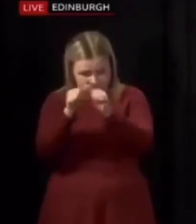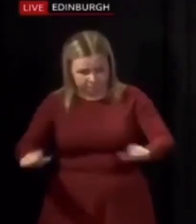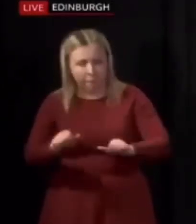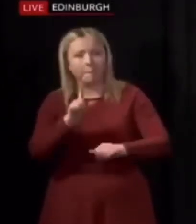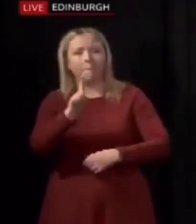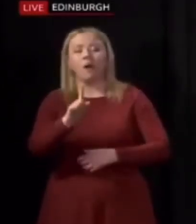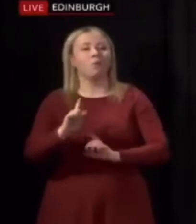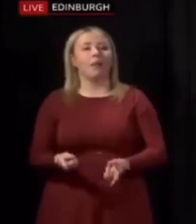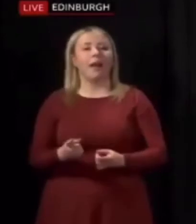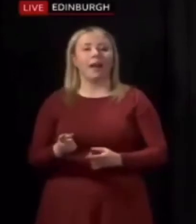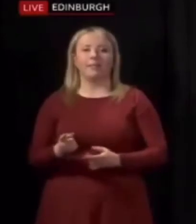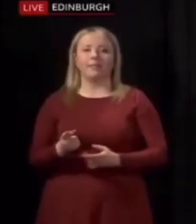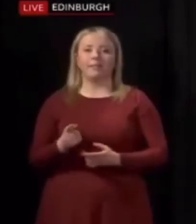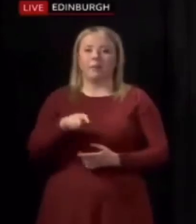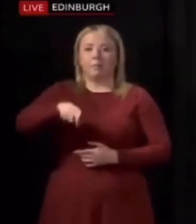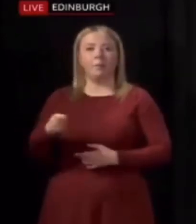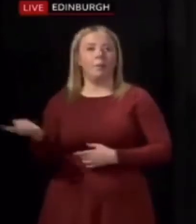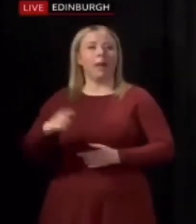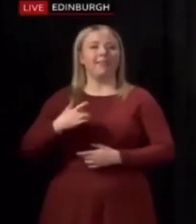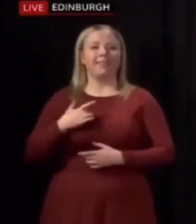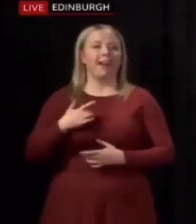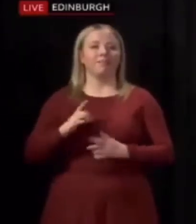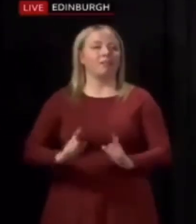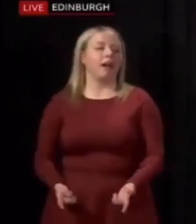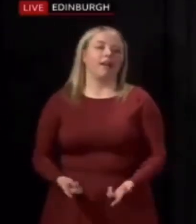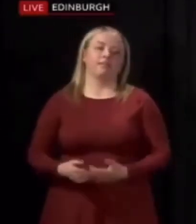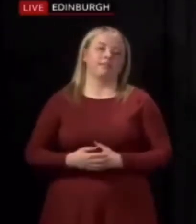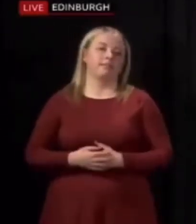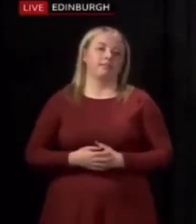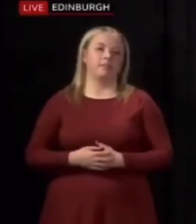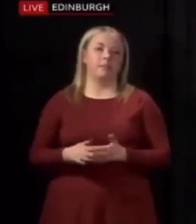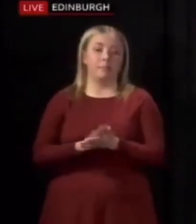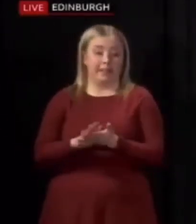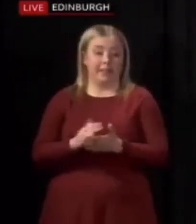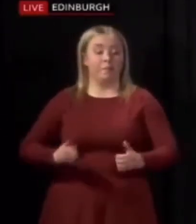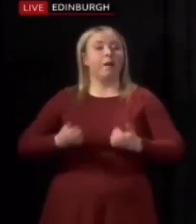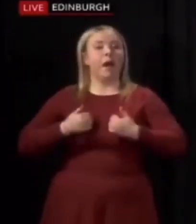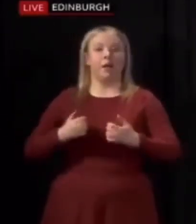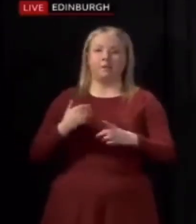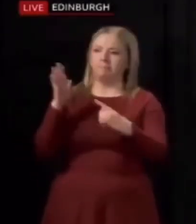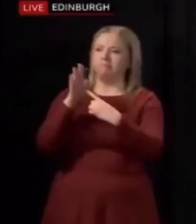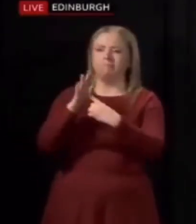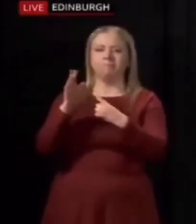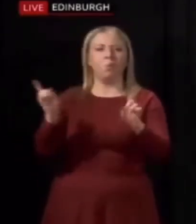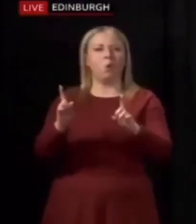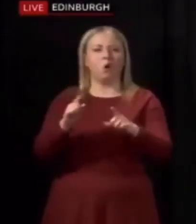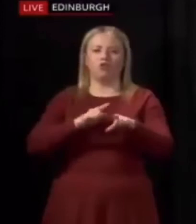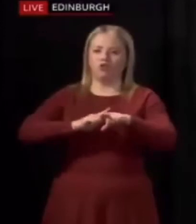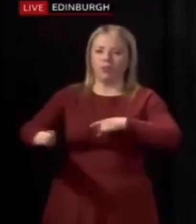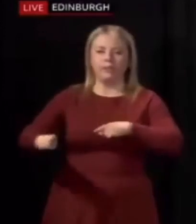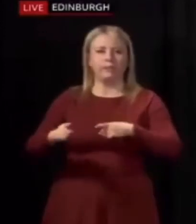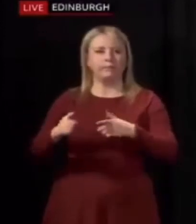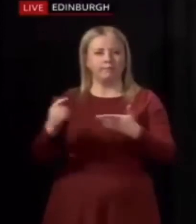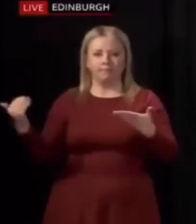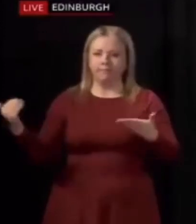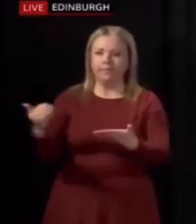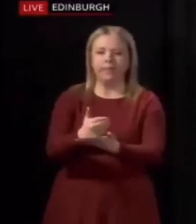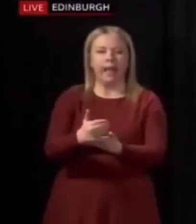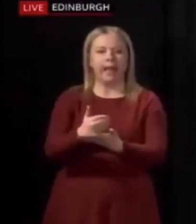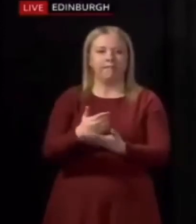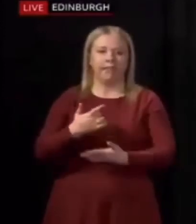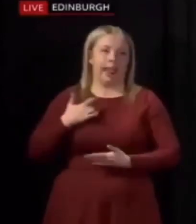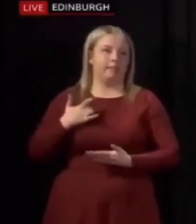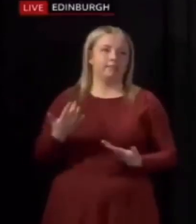fucking house it's that simple just stay in stop all going out we're all gonna die because you